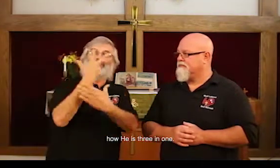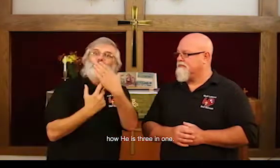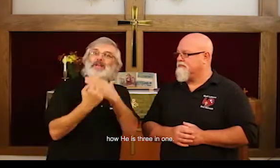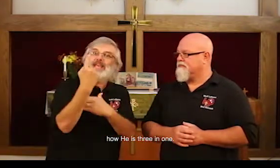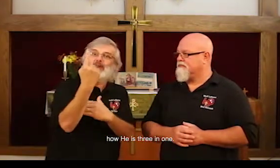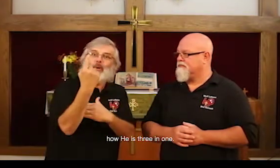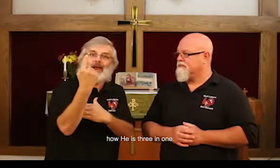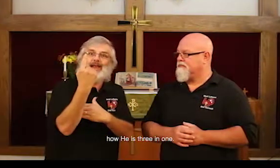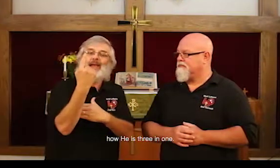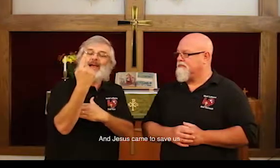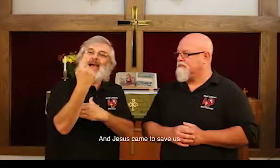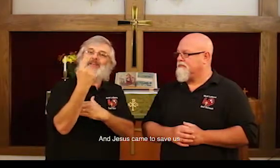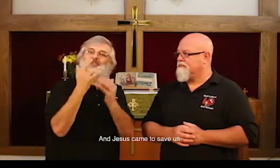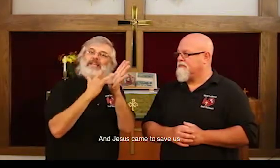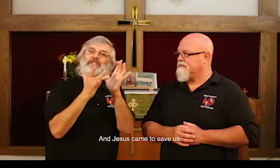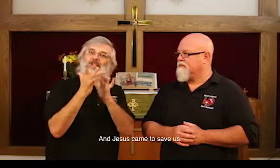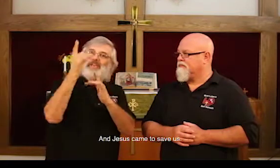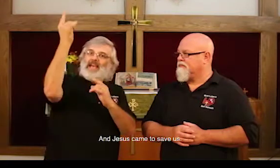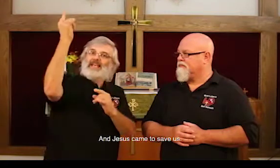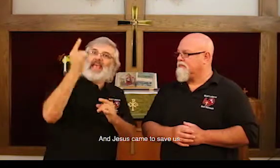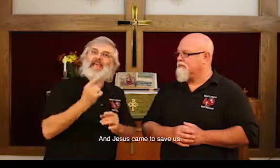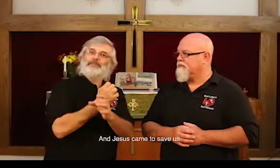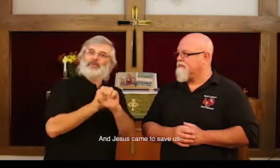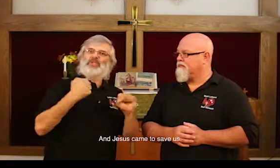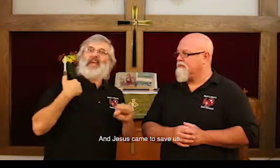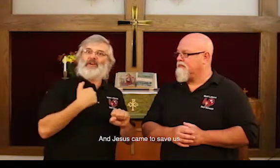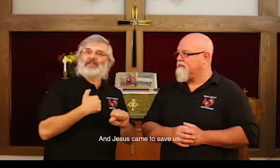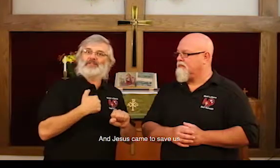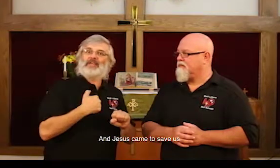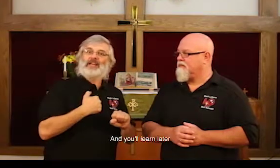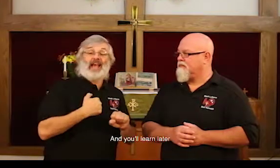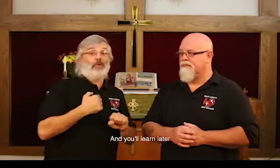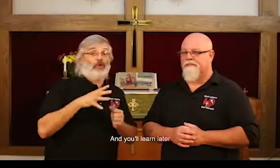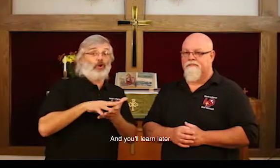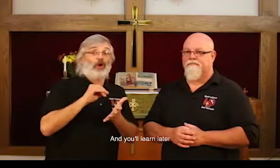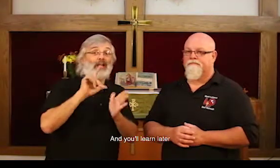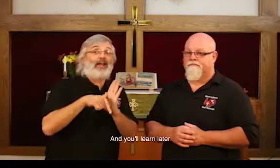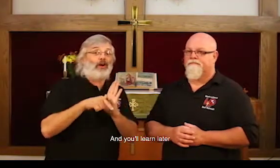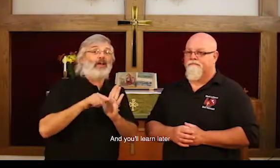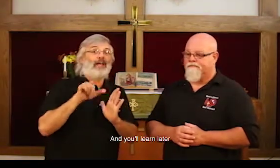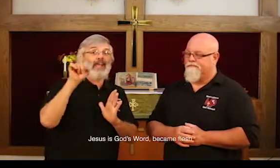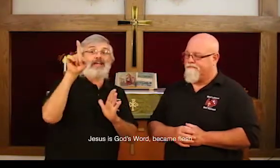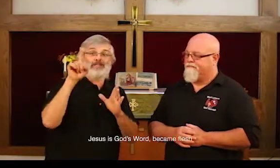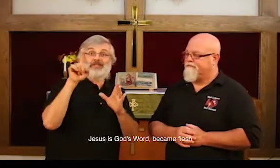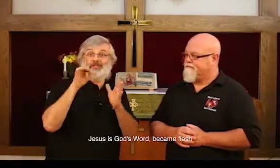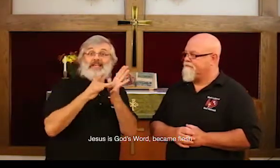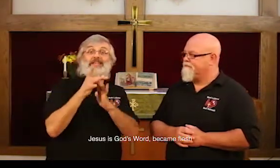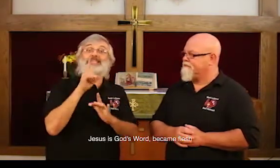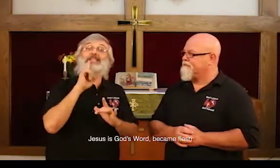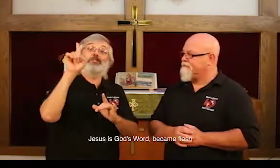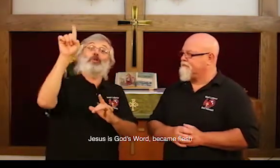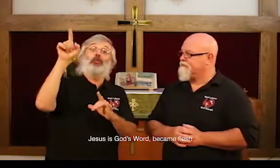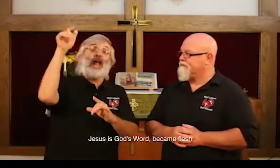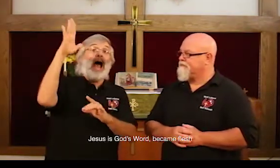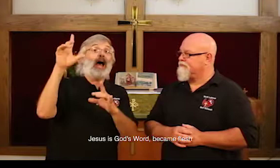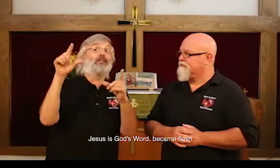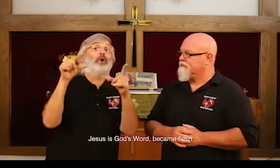three in one, and Jesus came to save us, and you'll learn later, he is, Jesus is God's